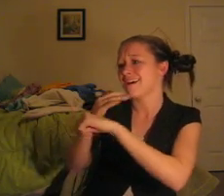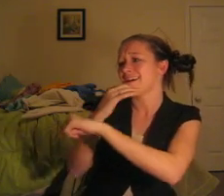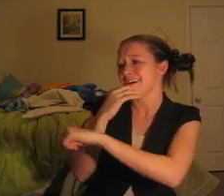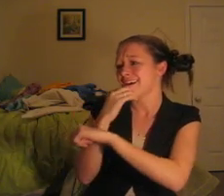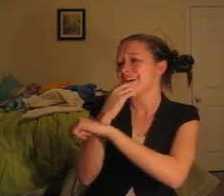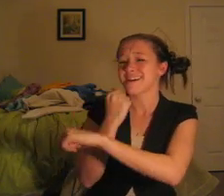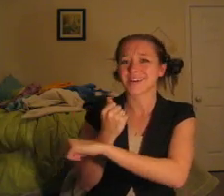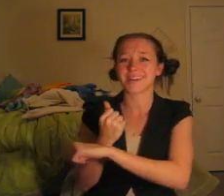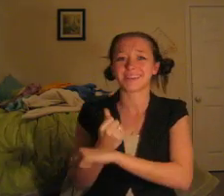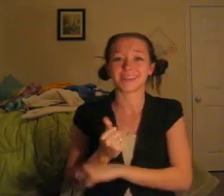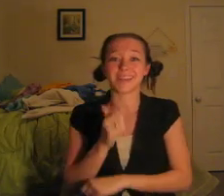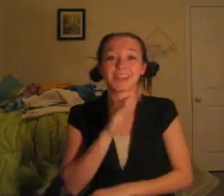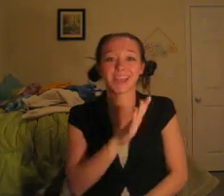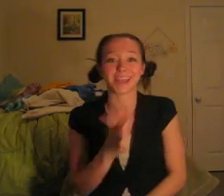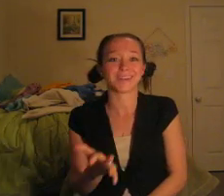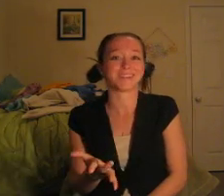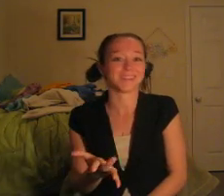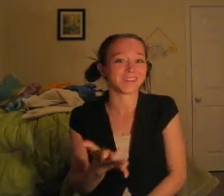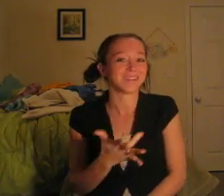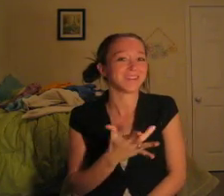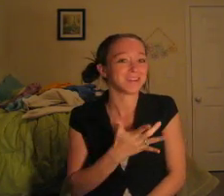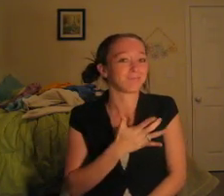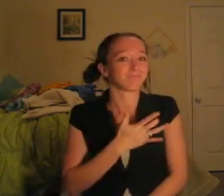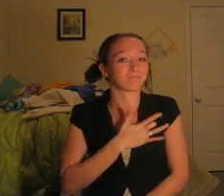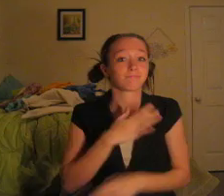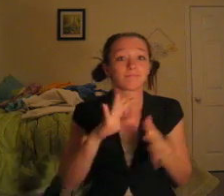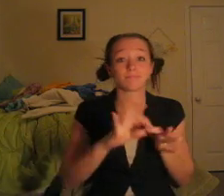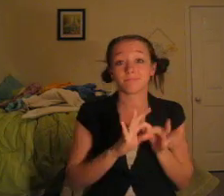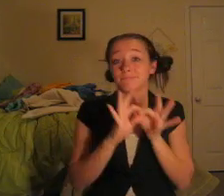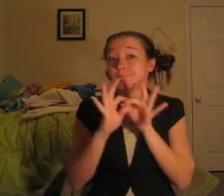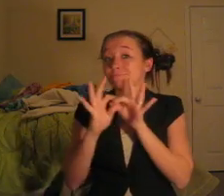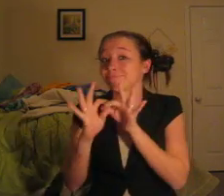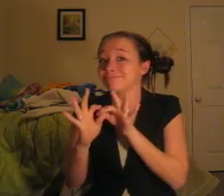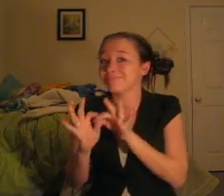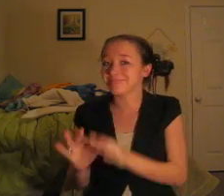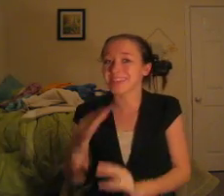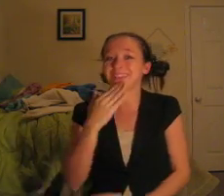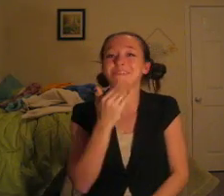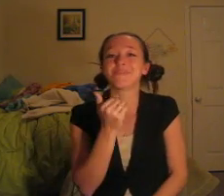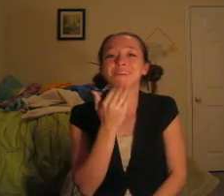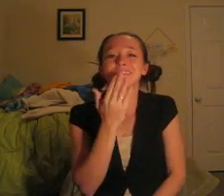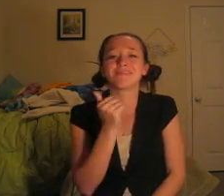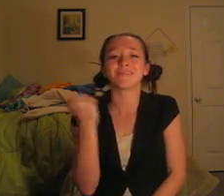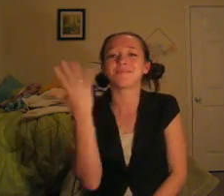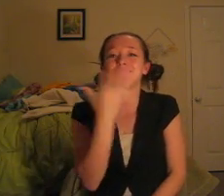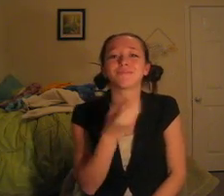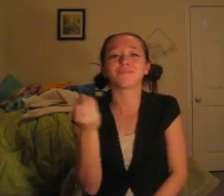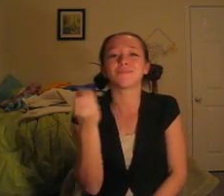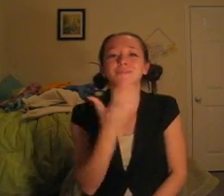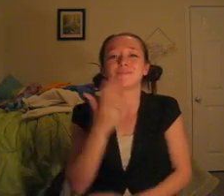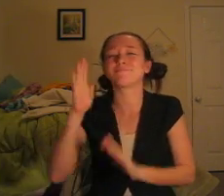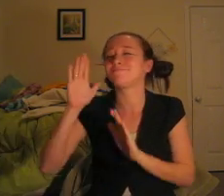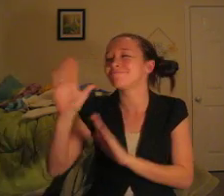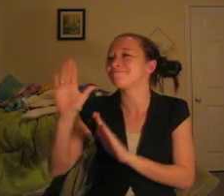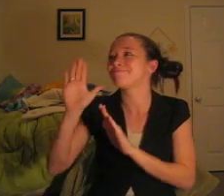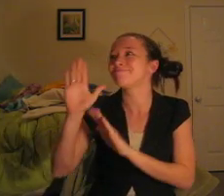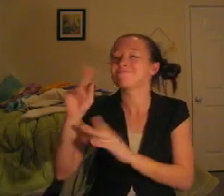world His heart belongs to that sweet little Beautiful, wonderful,